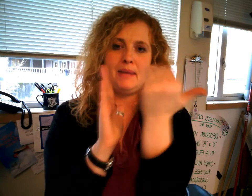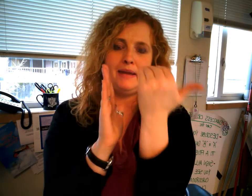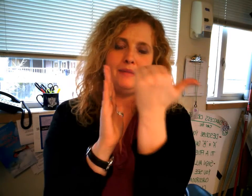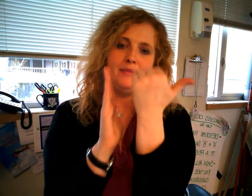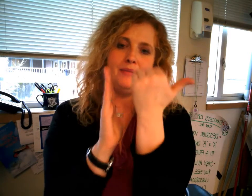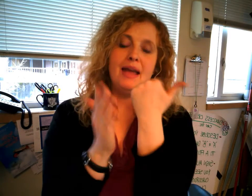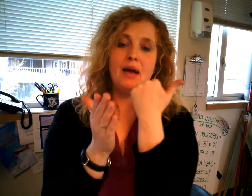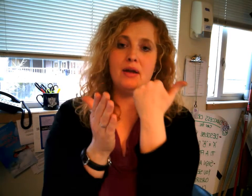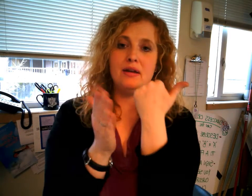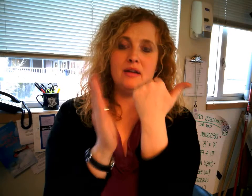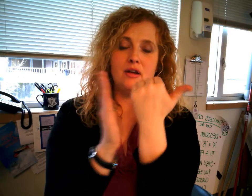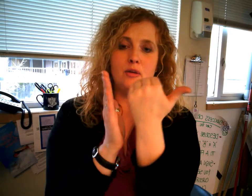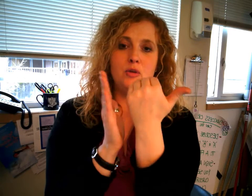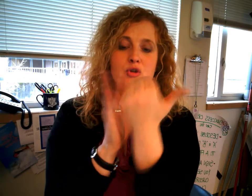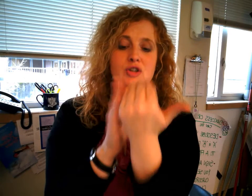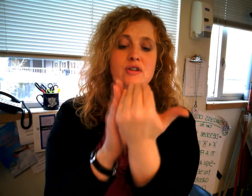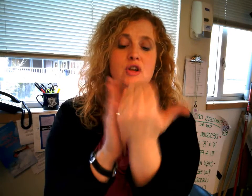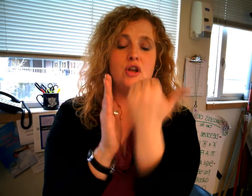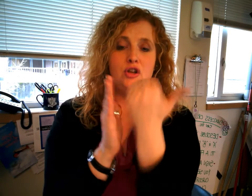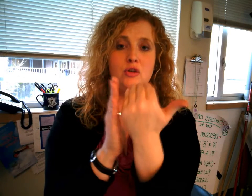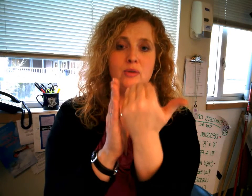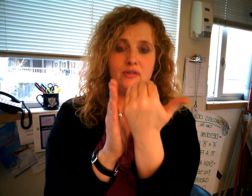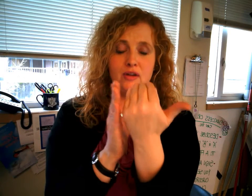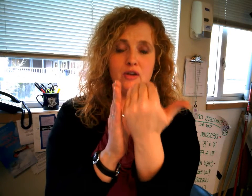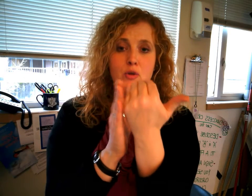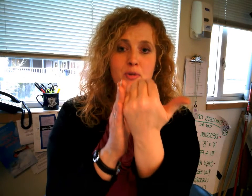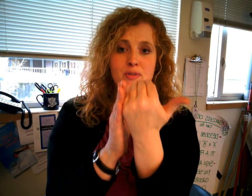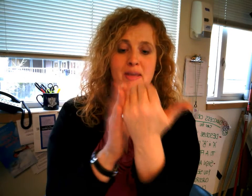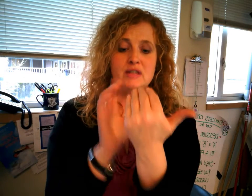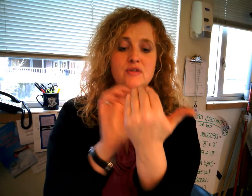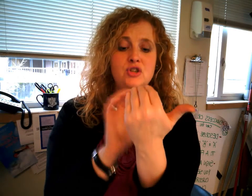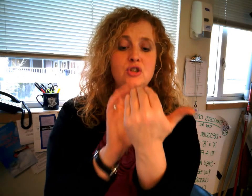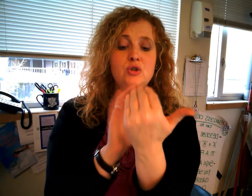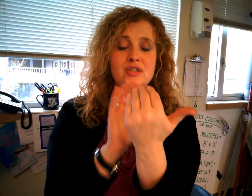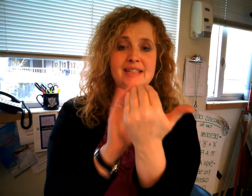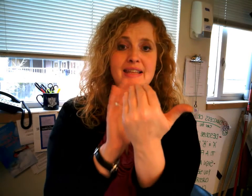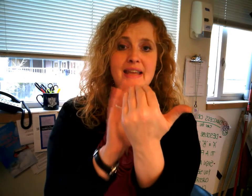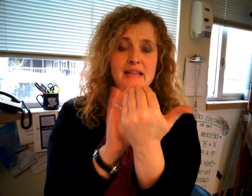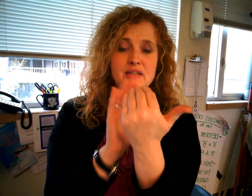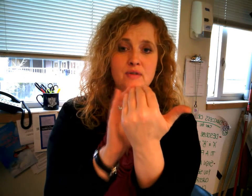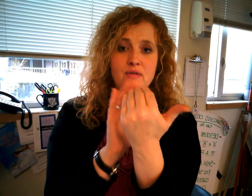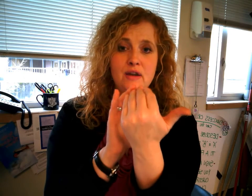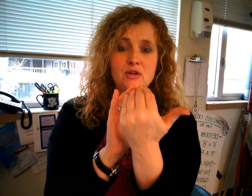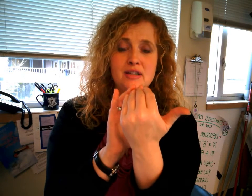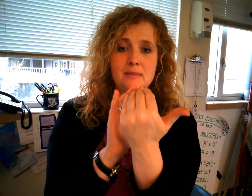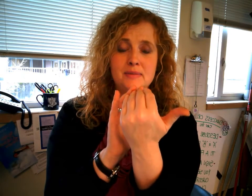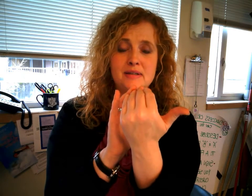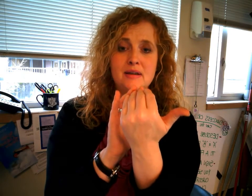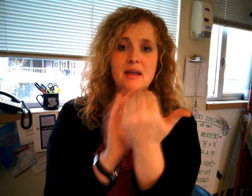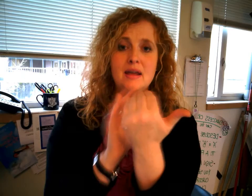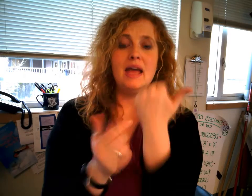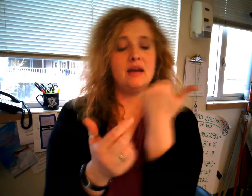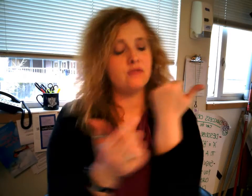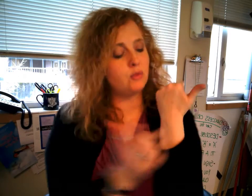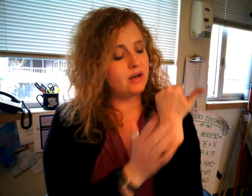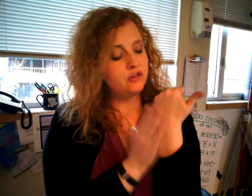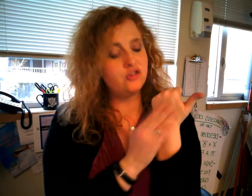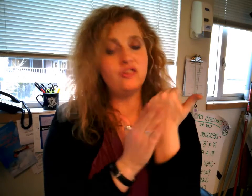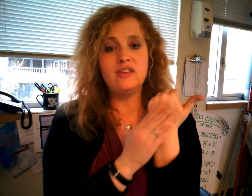and you should you as your perspective should you should see the ends of your fingertips and everyone else should see the